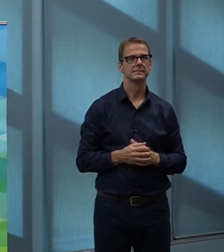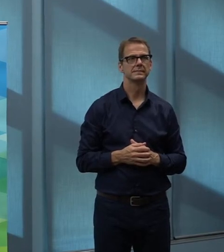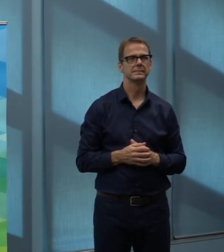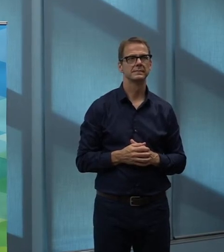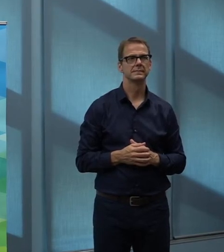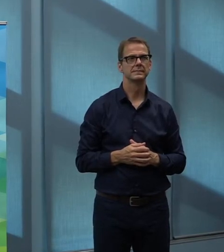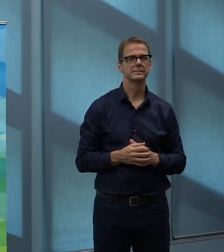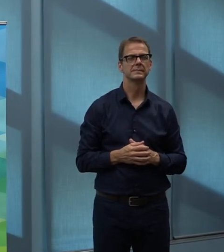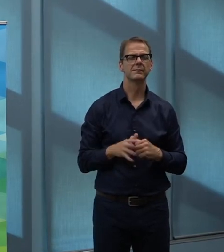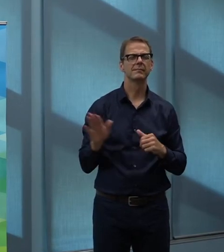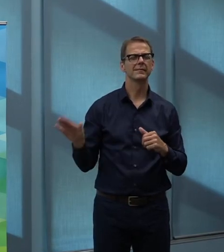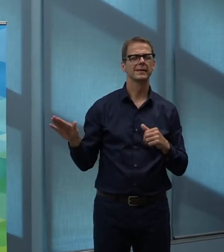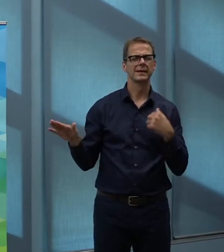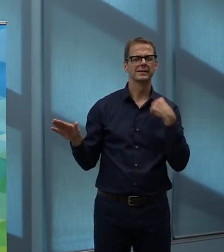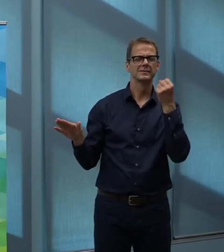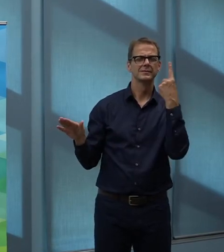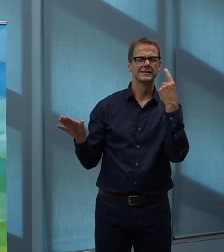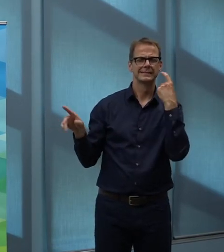on the UCP elections bill?